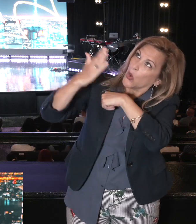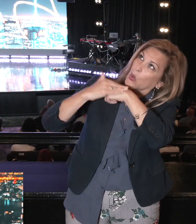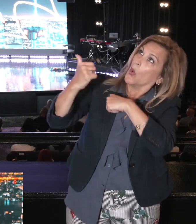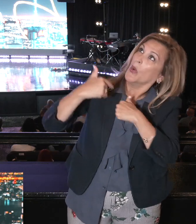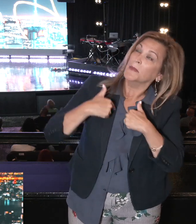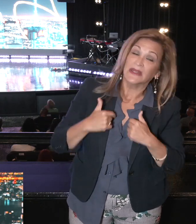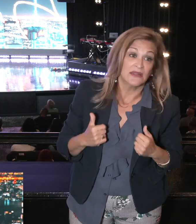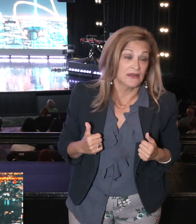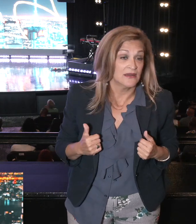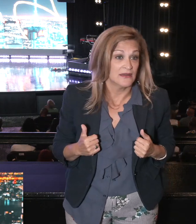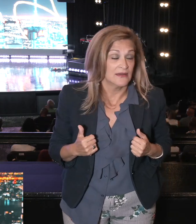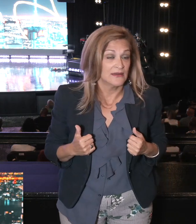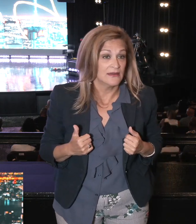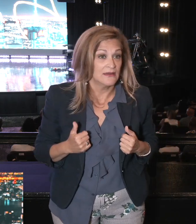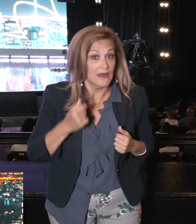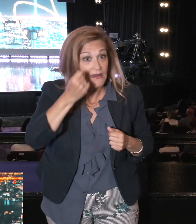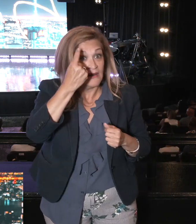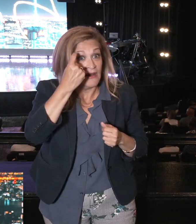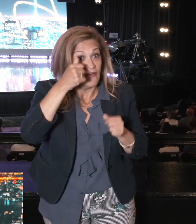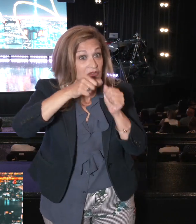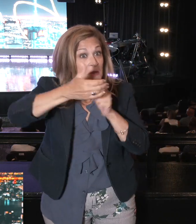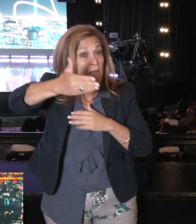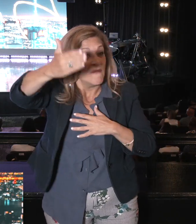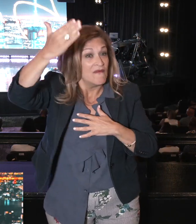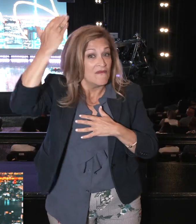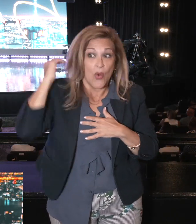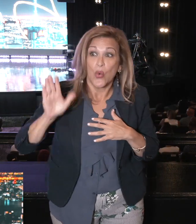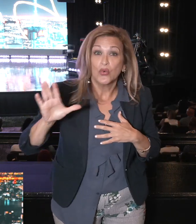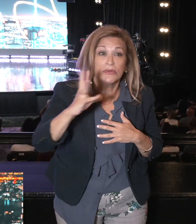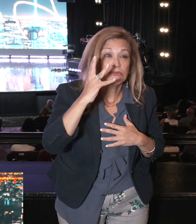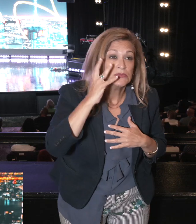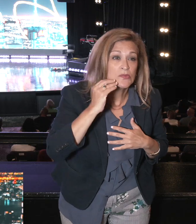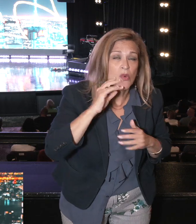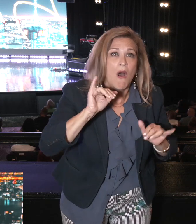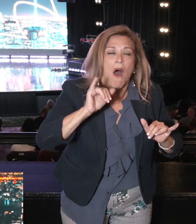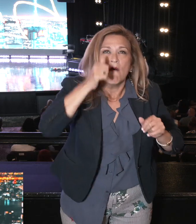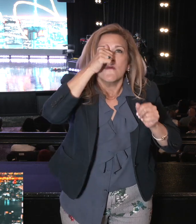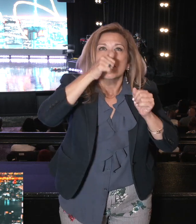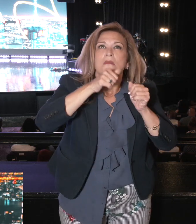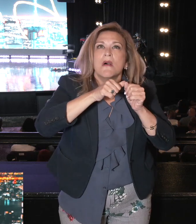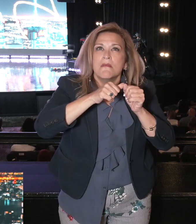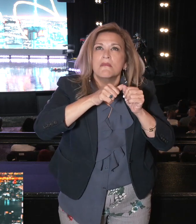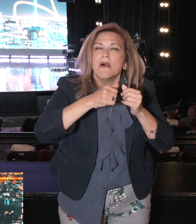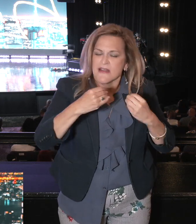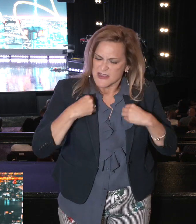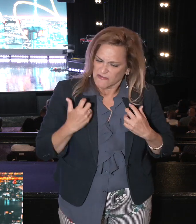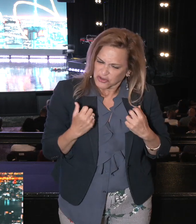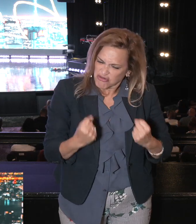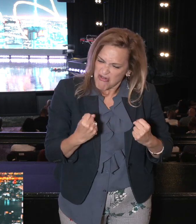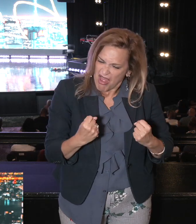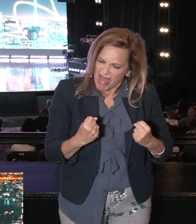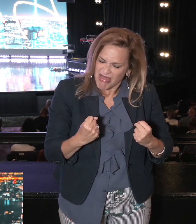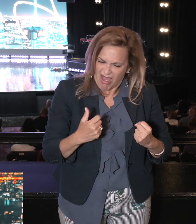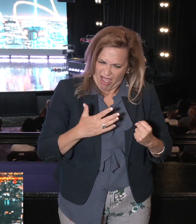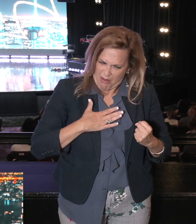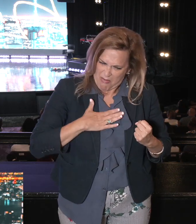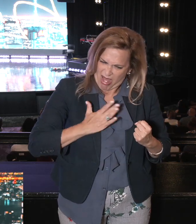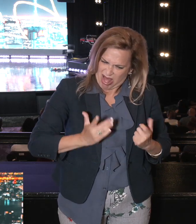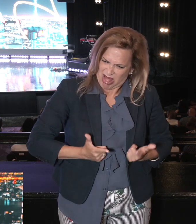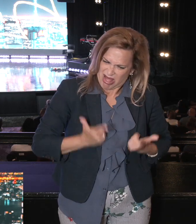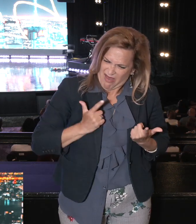You know, our memory of what he's done in our experience should empower us to do what God's called us to do. Just think about where he's taken you from.